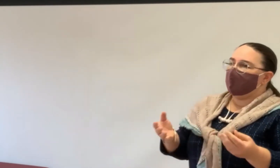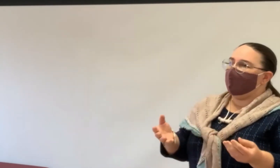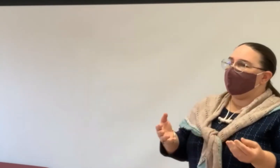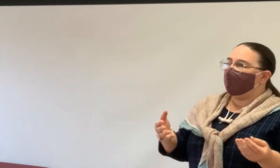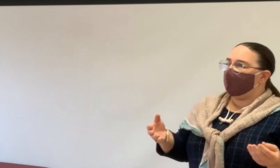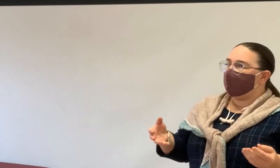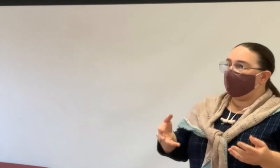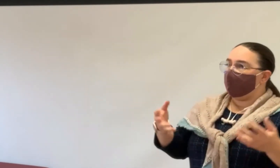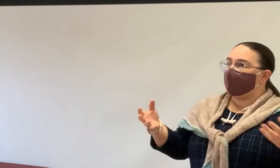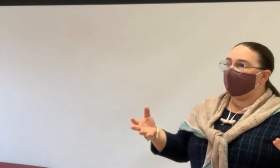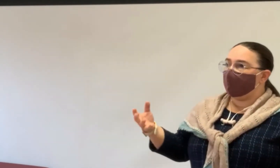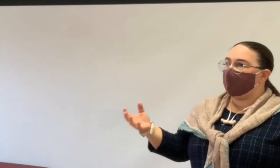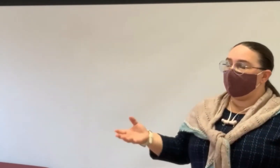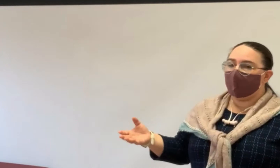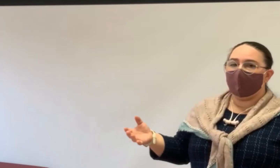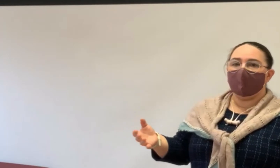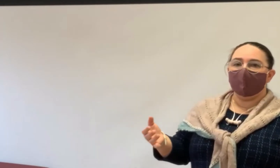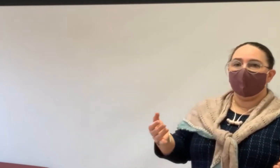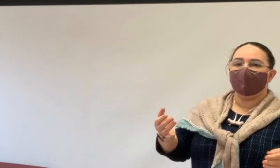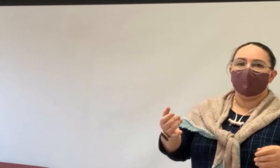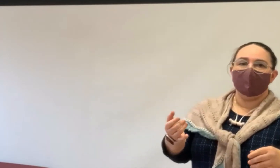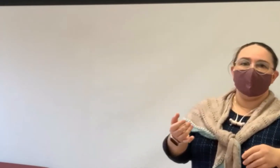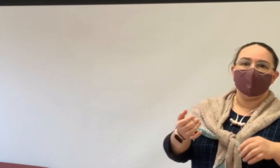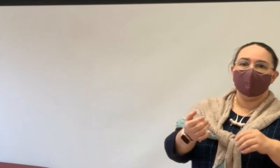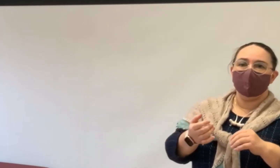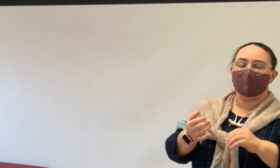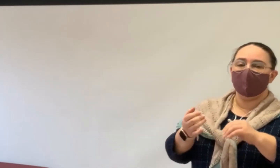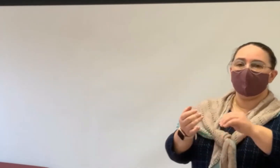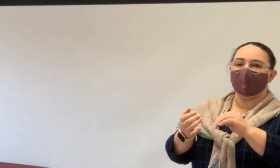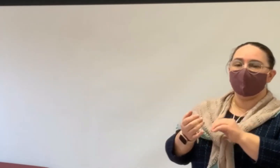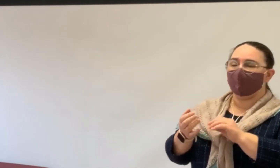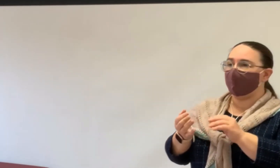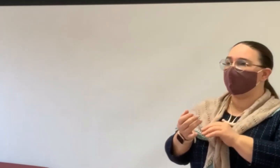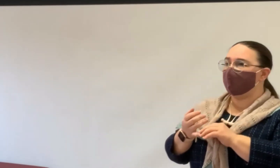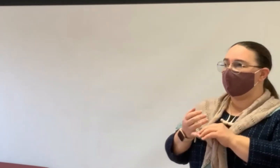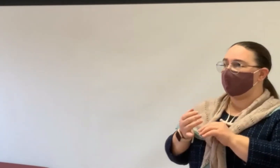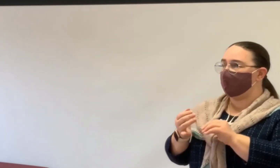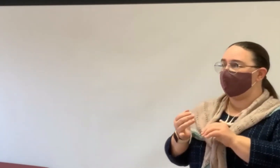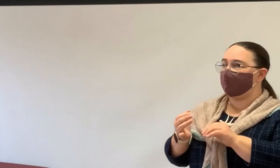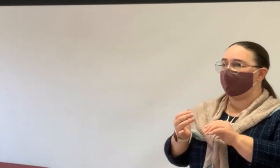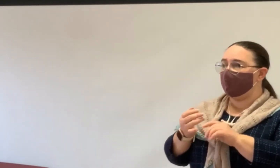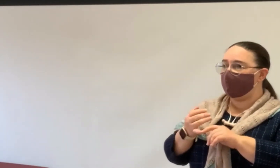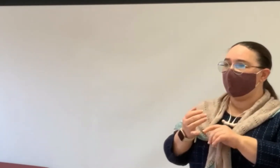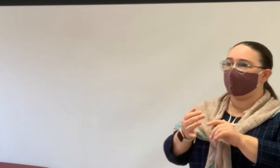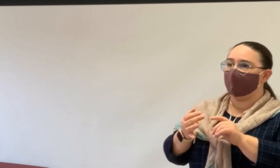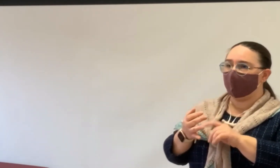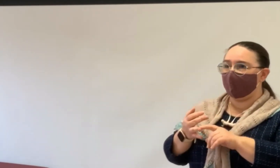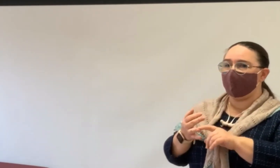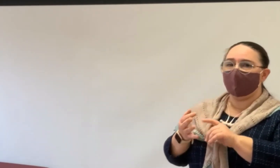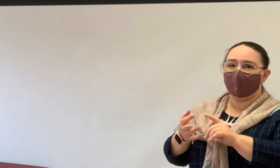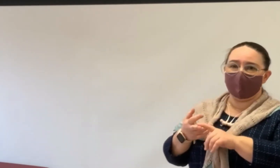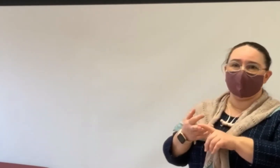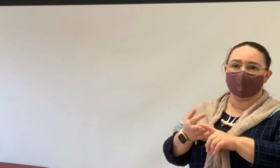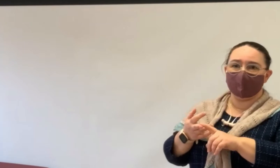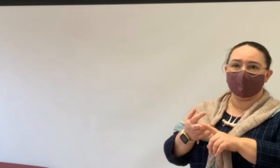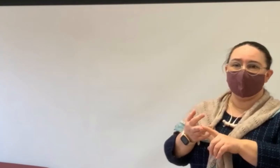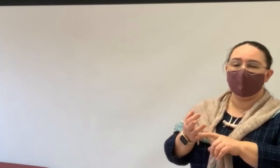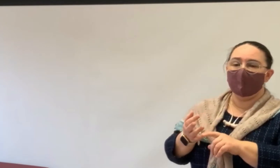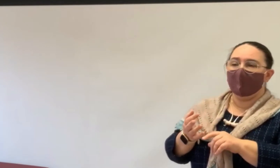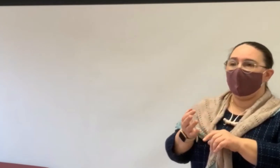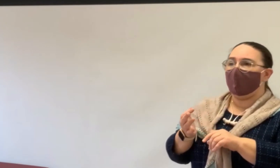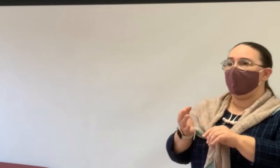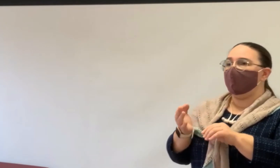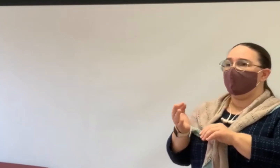Most of the time, if you want to go get a loan and borrow money, you have to have three things. You have to have income, credit and assets.